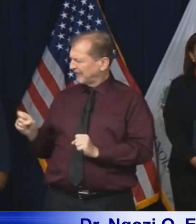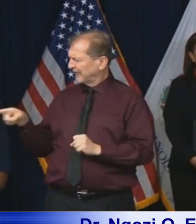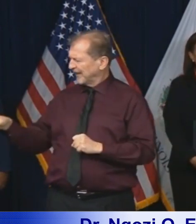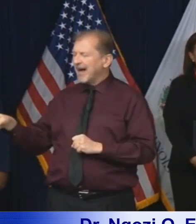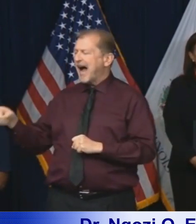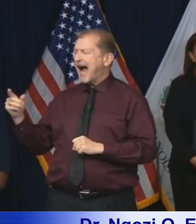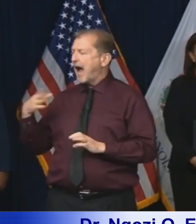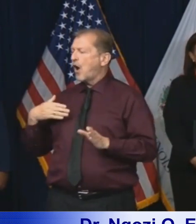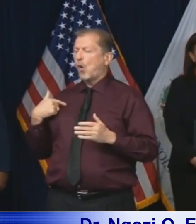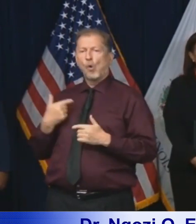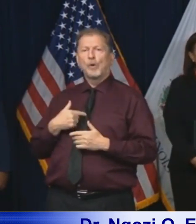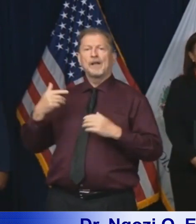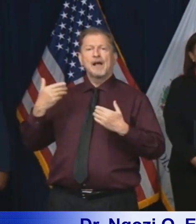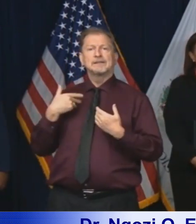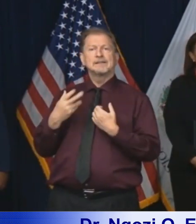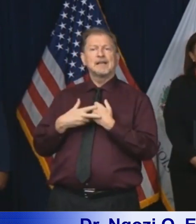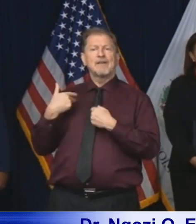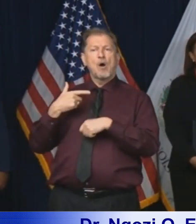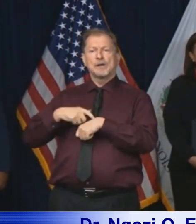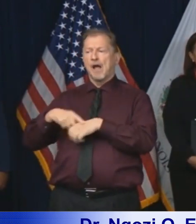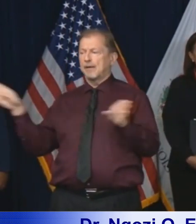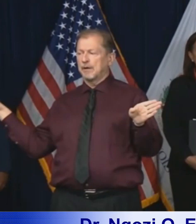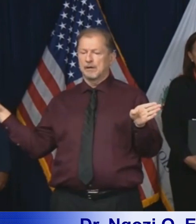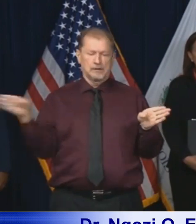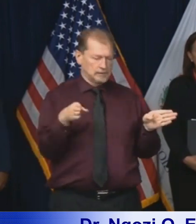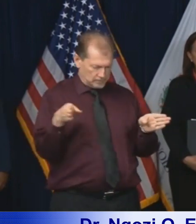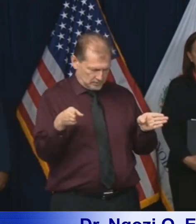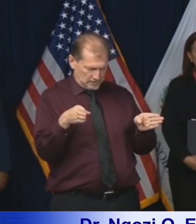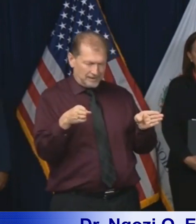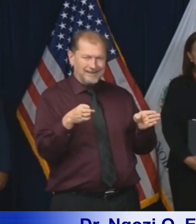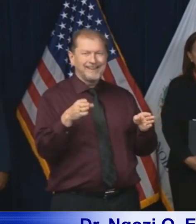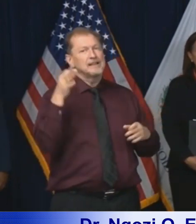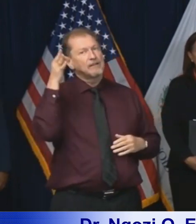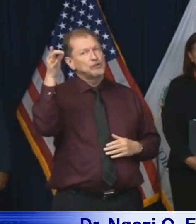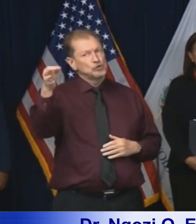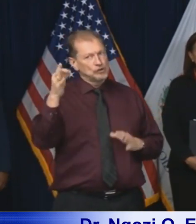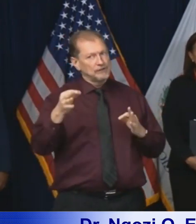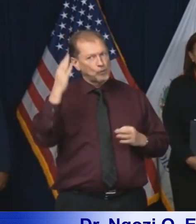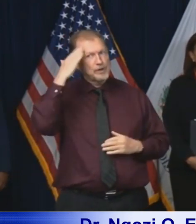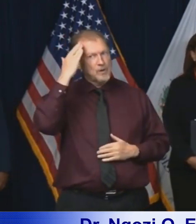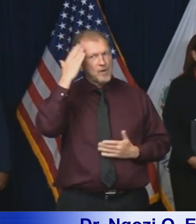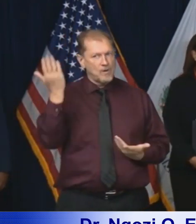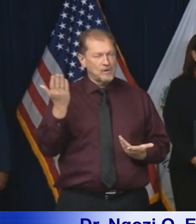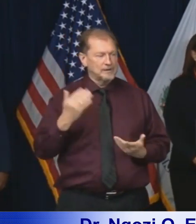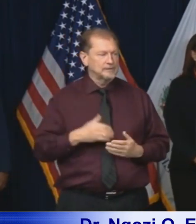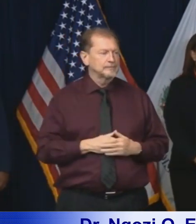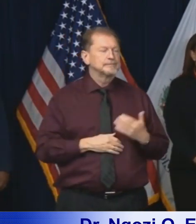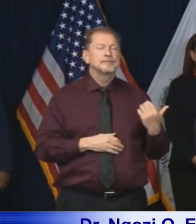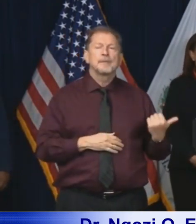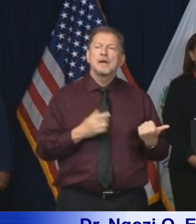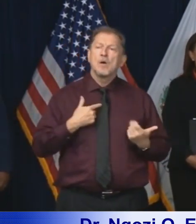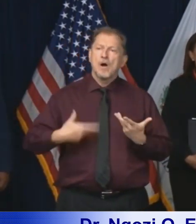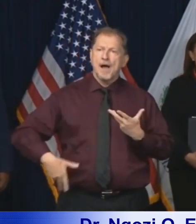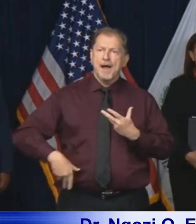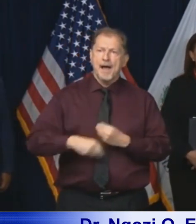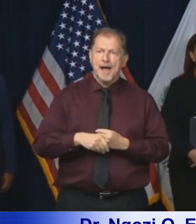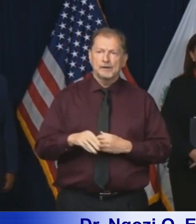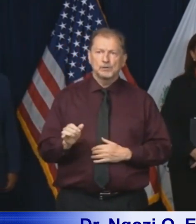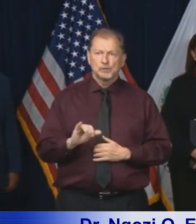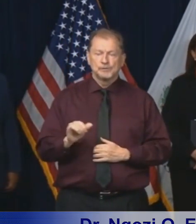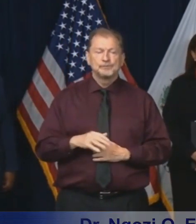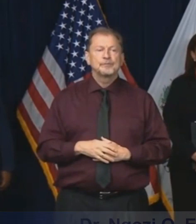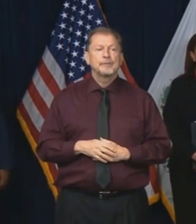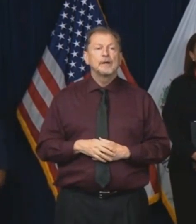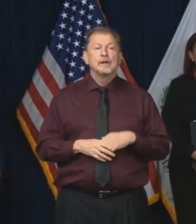are still left to be infected and help project where that would be going from then on. Dr. May I just add to that? Dr. is very,